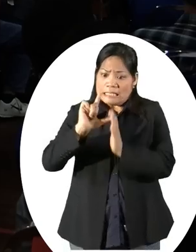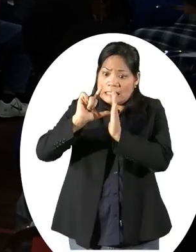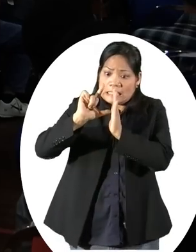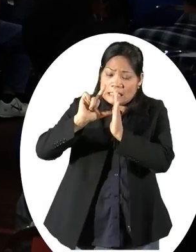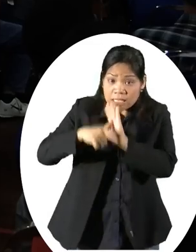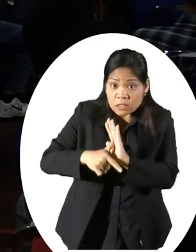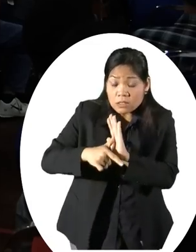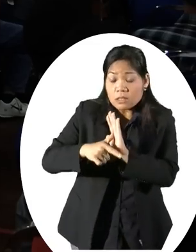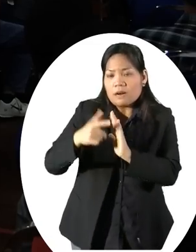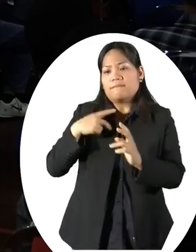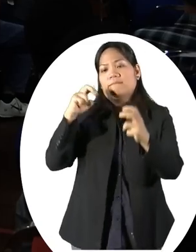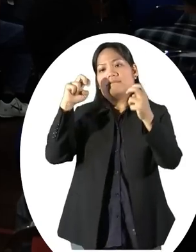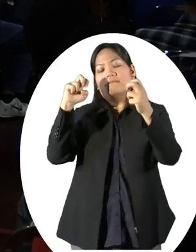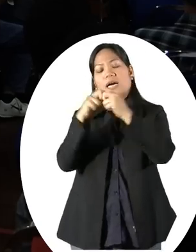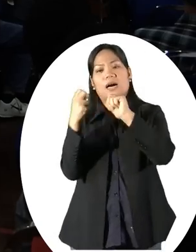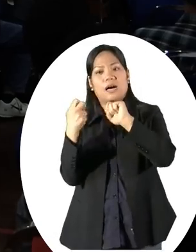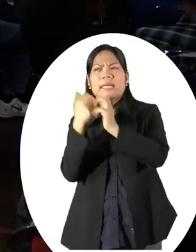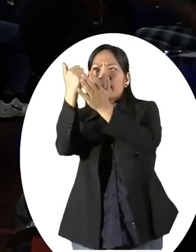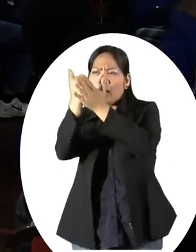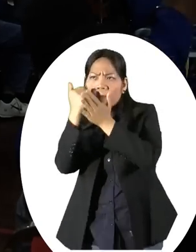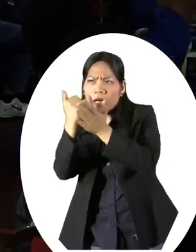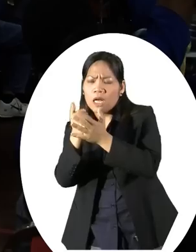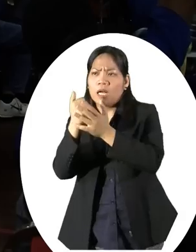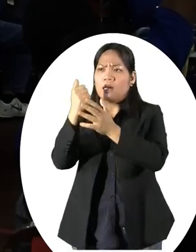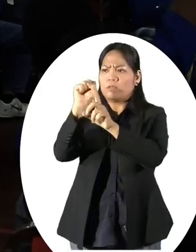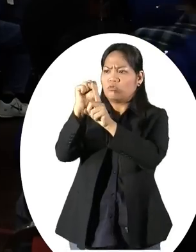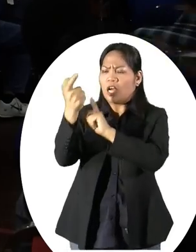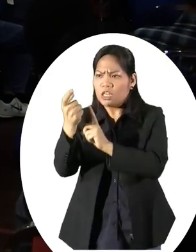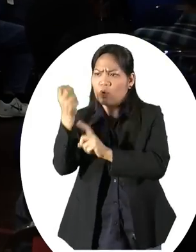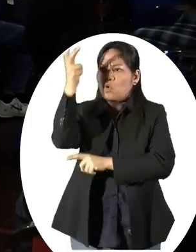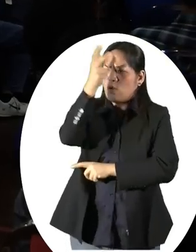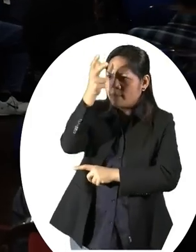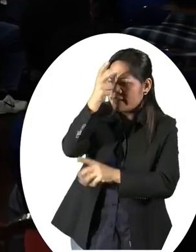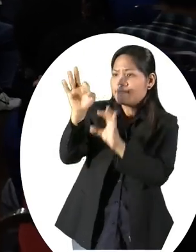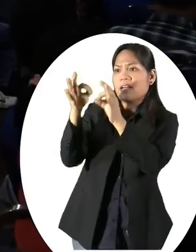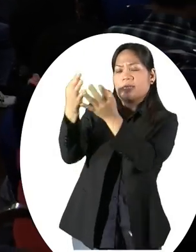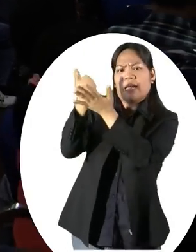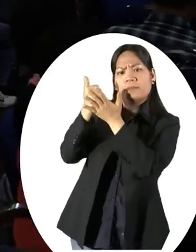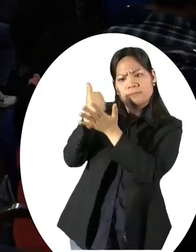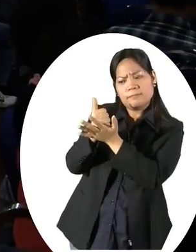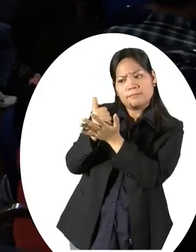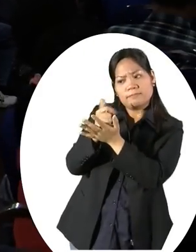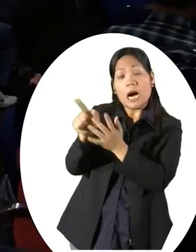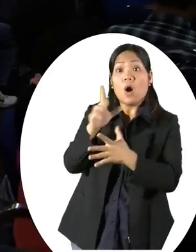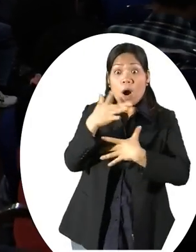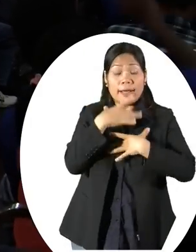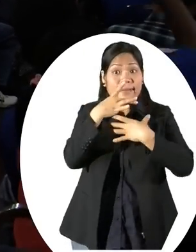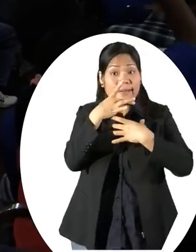they need help from either the society, the government or their family members. What we want to achieve is financial